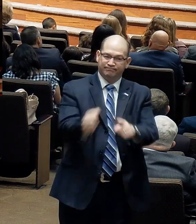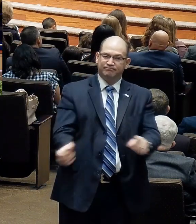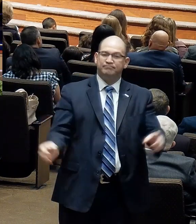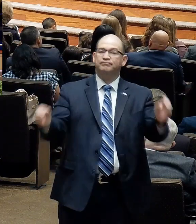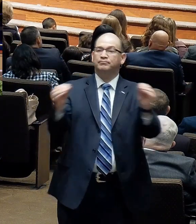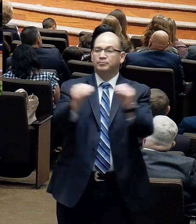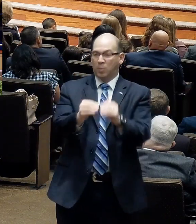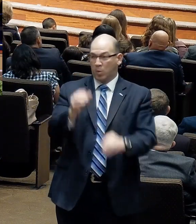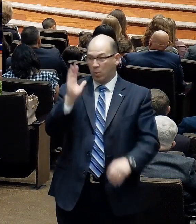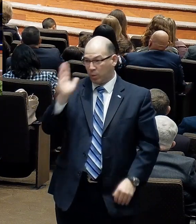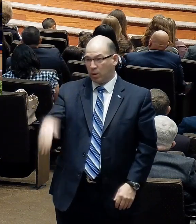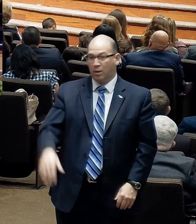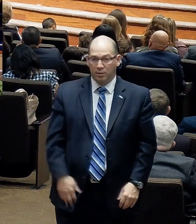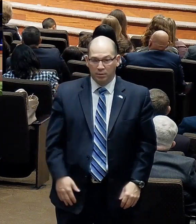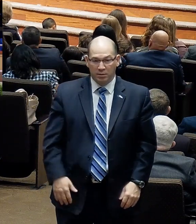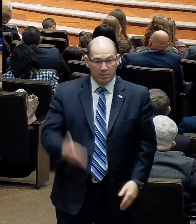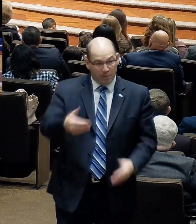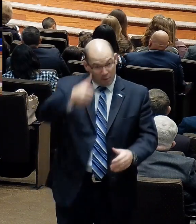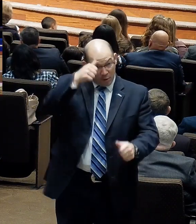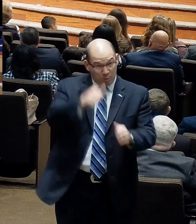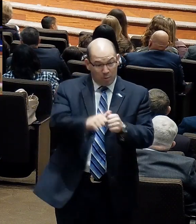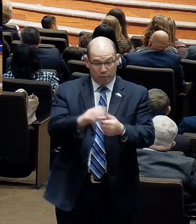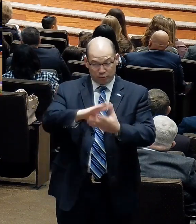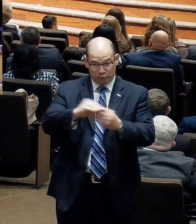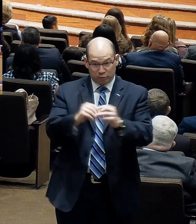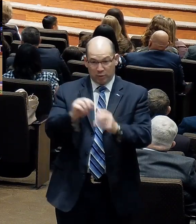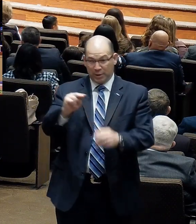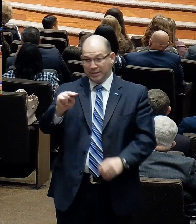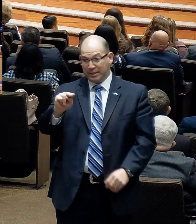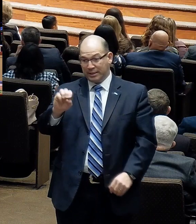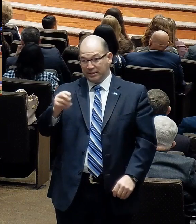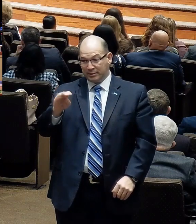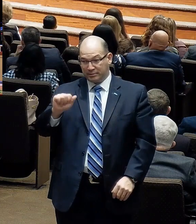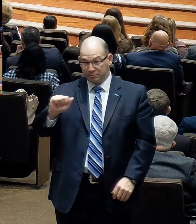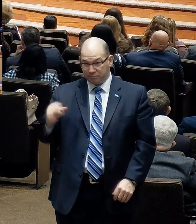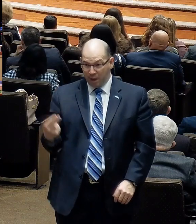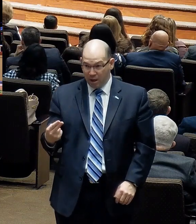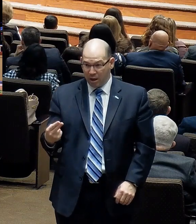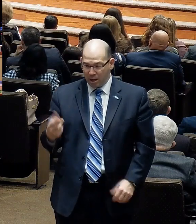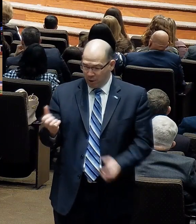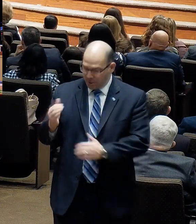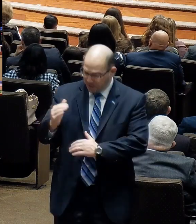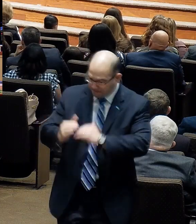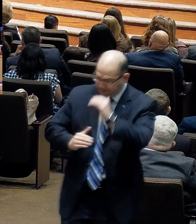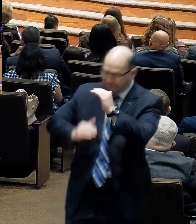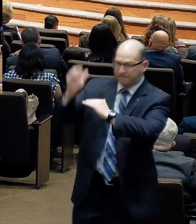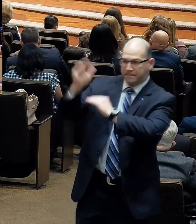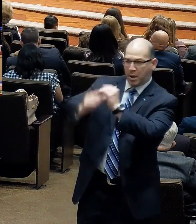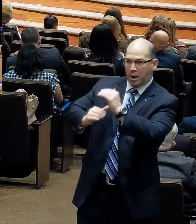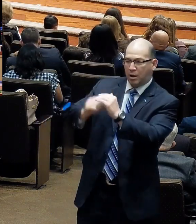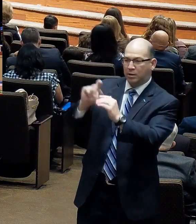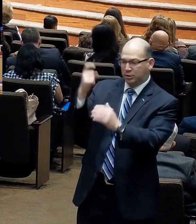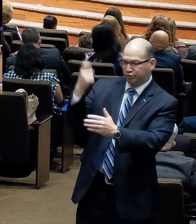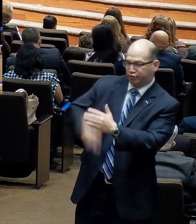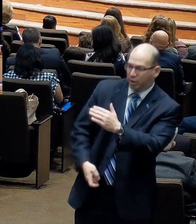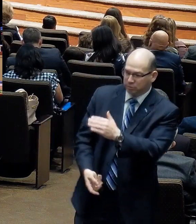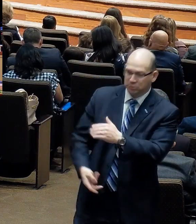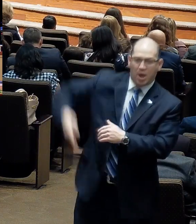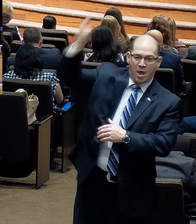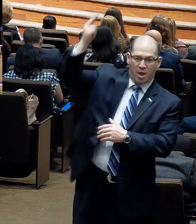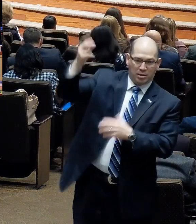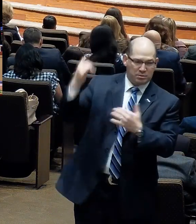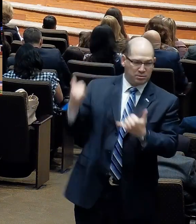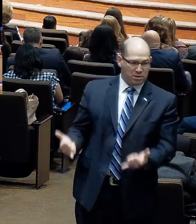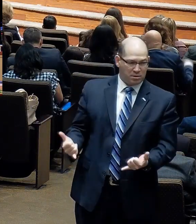Nehemiah said, want to go build the wall? There was attacks. There was trials. There was opposition. Why am I glad that we're having a trial? Maybe because